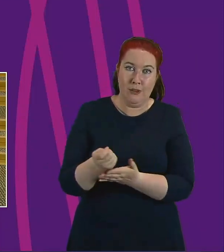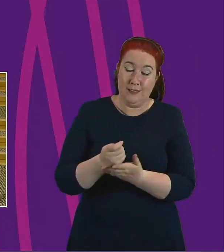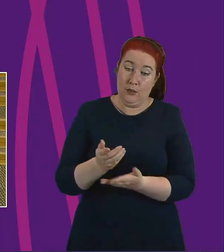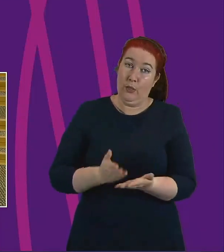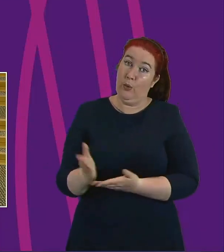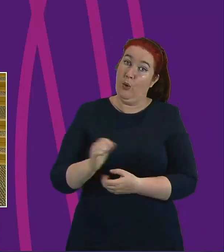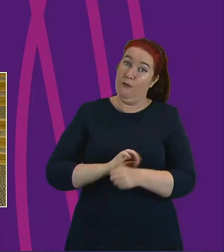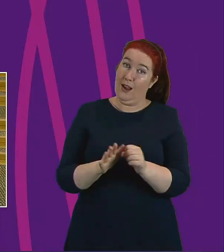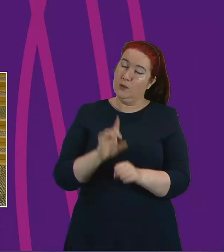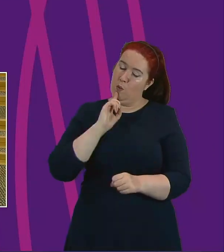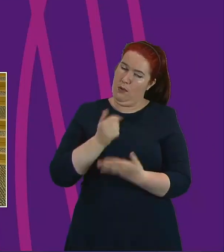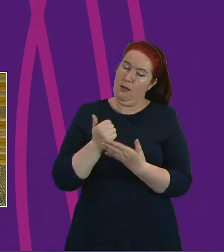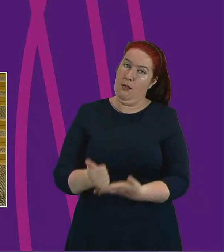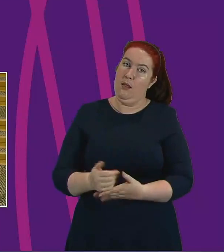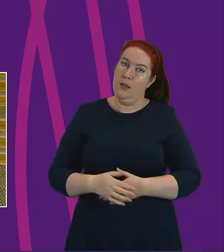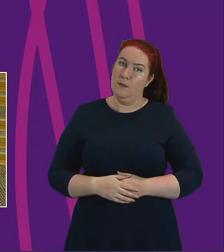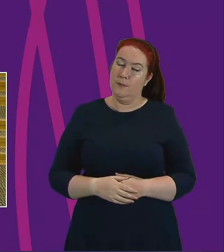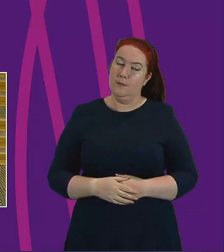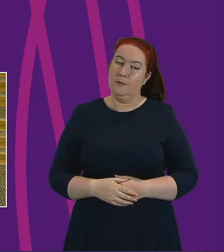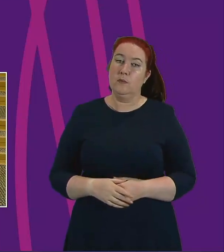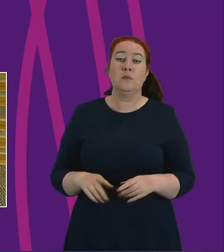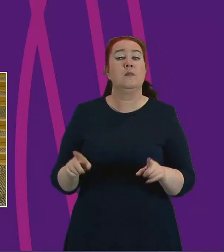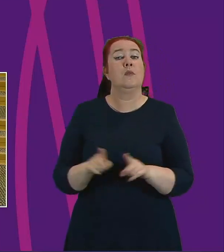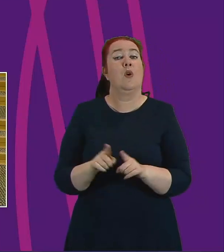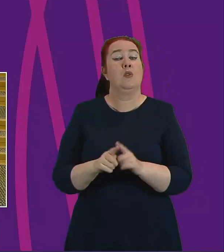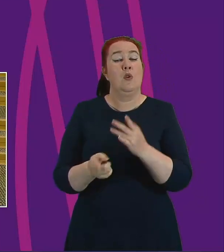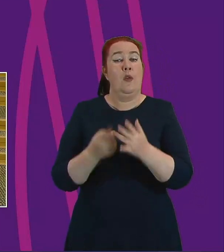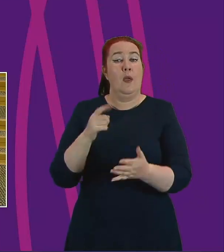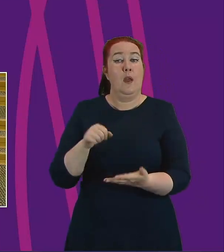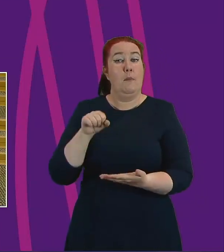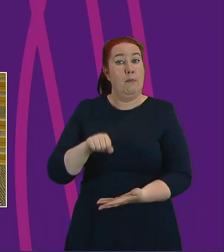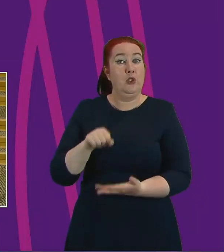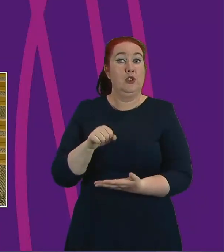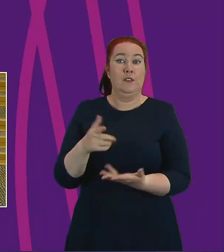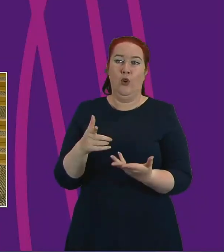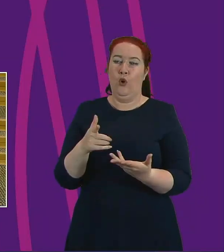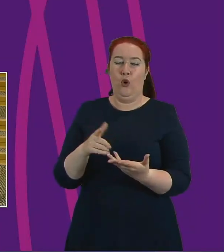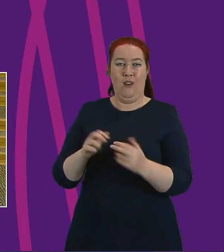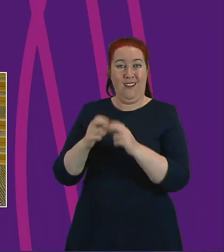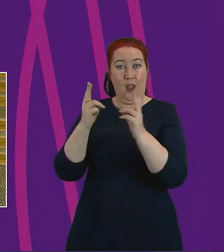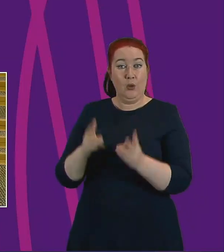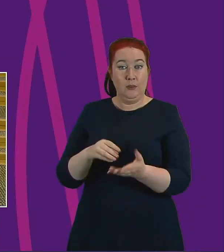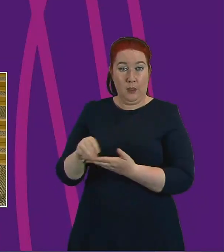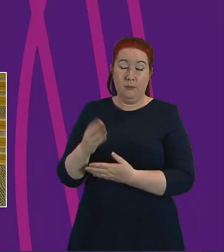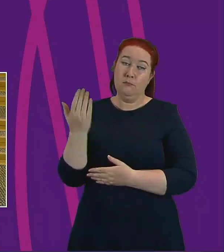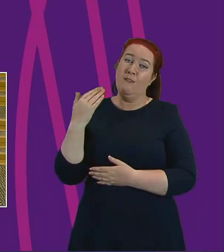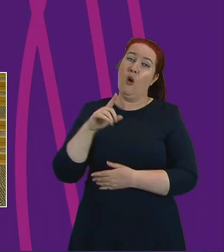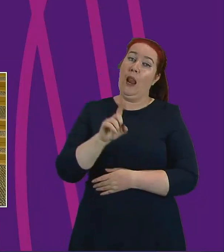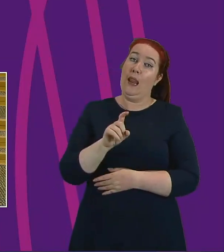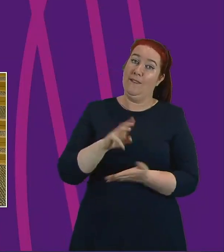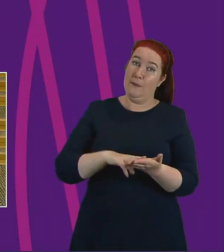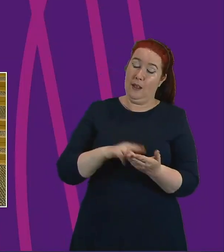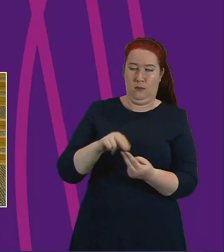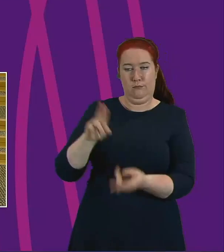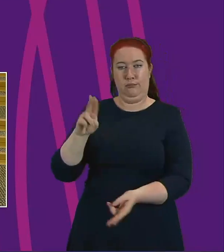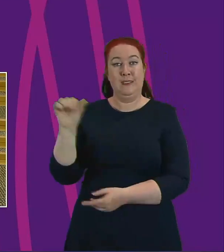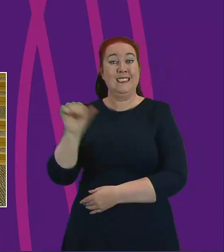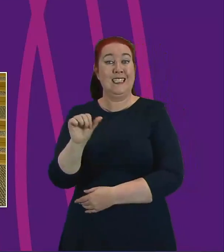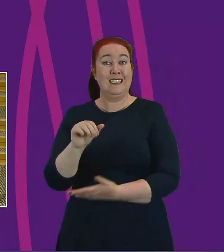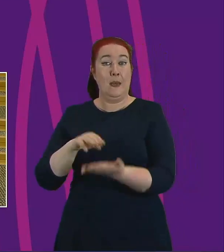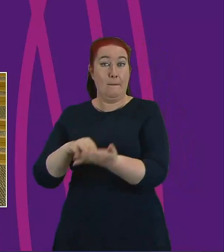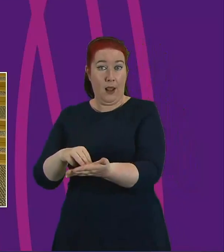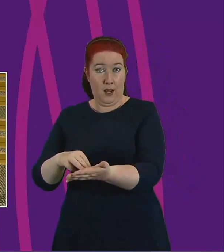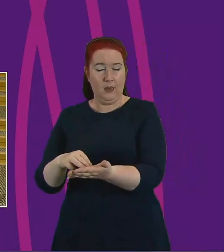We also substantially increased the budget for other discretionary housing payments from £11 million to £16 million, in addition to